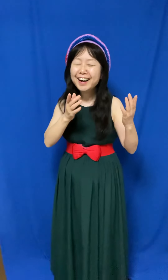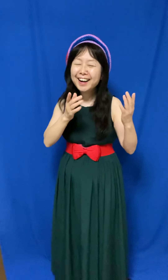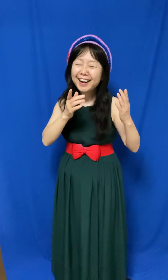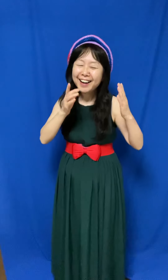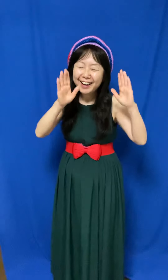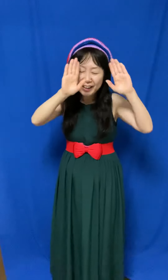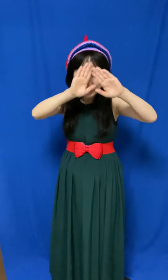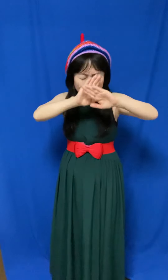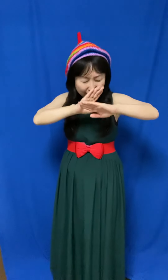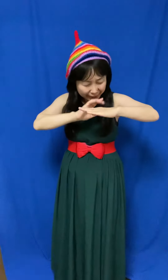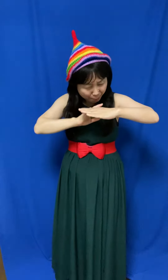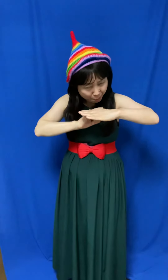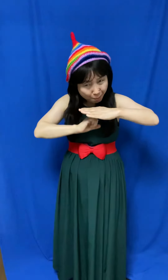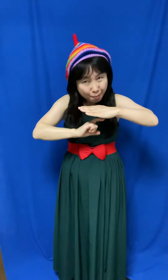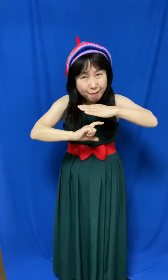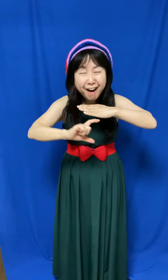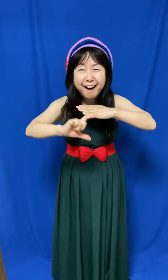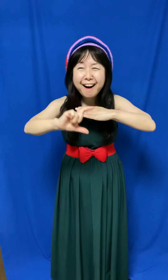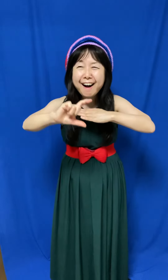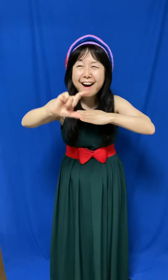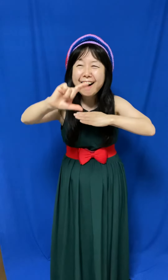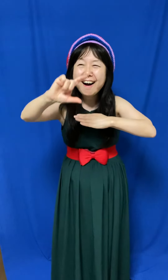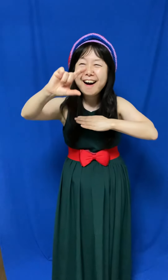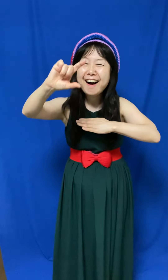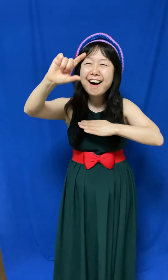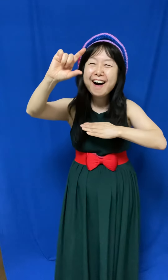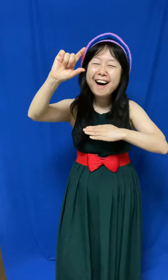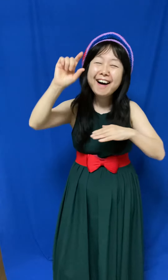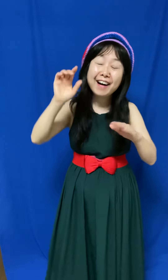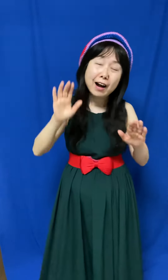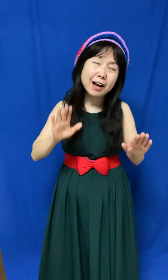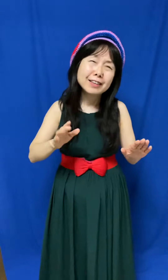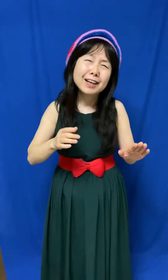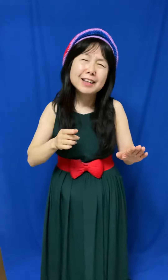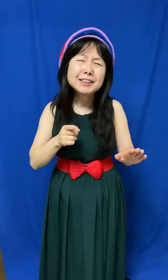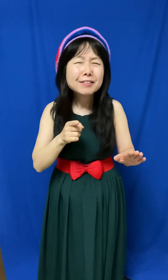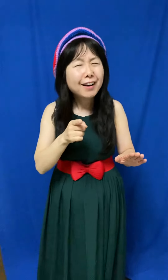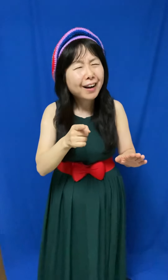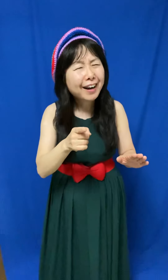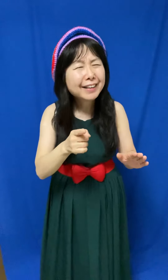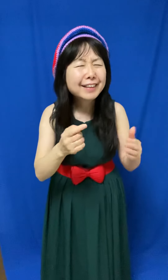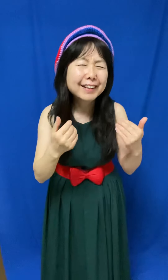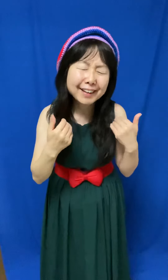I need you to stay